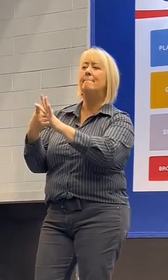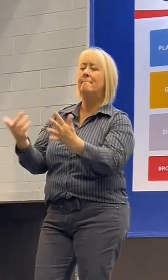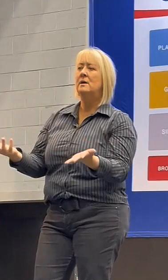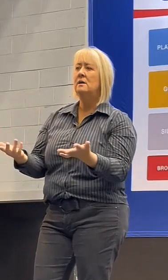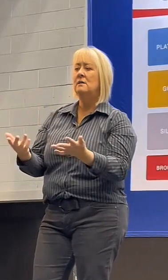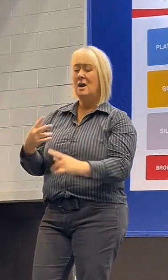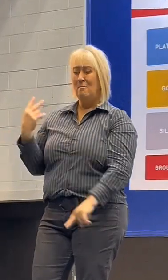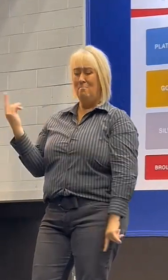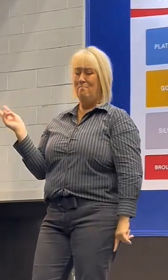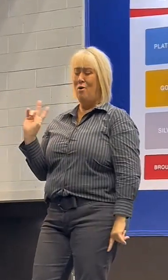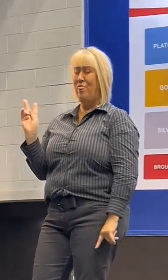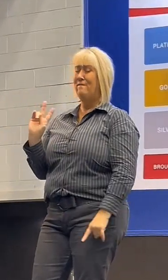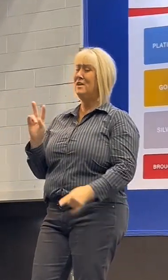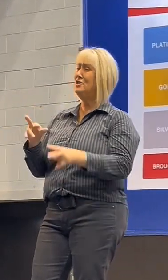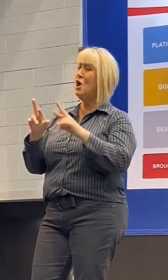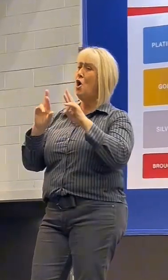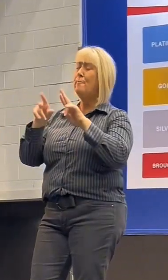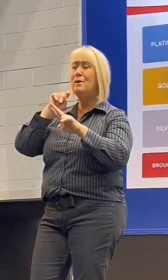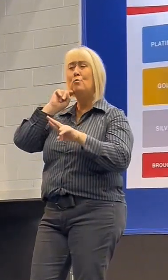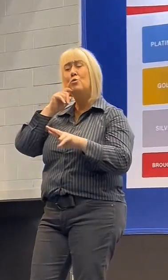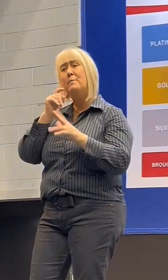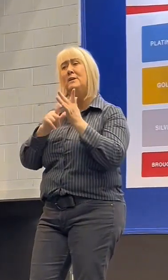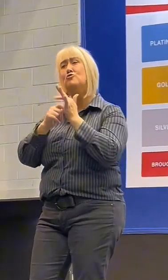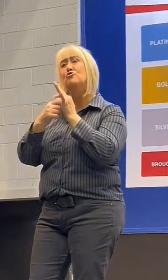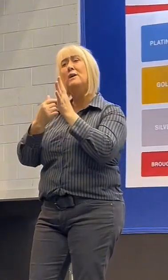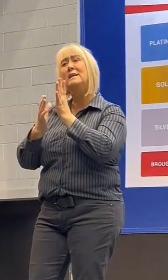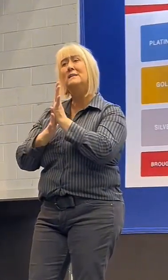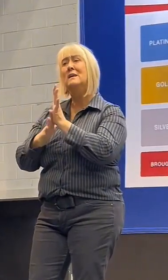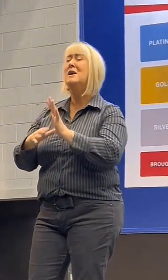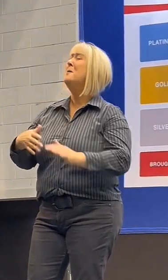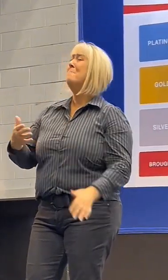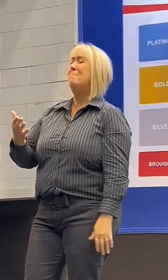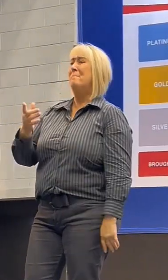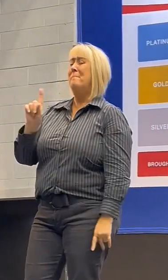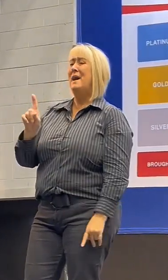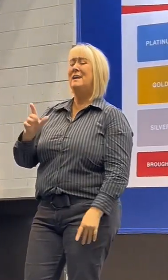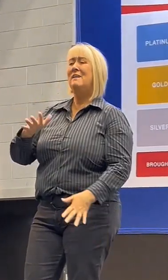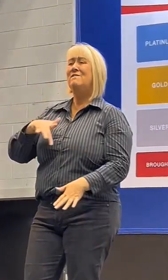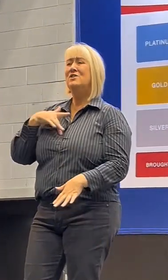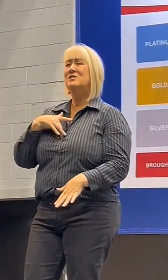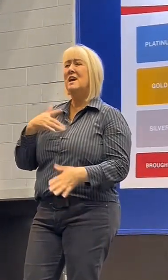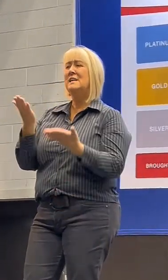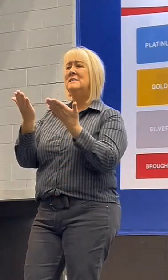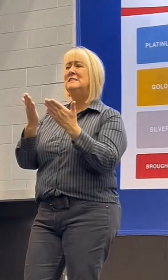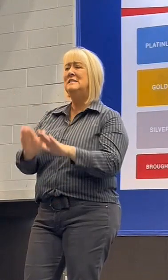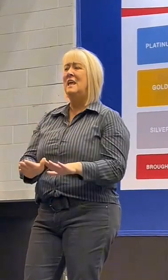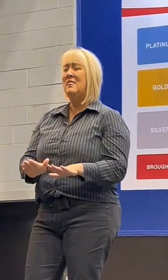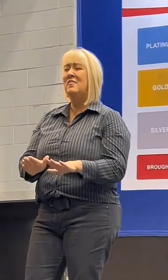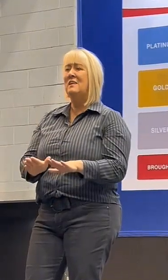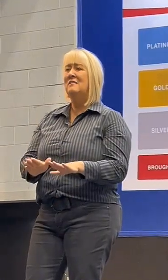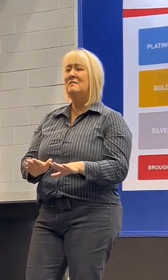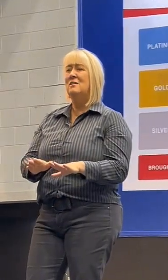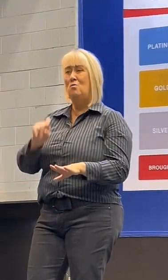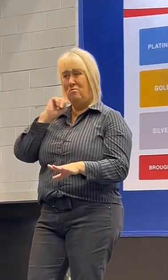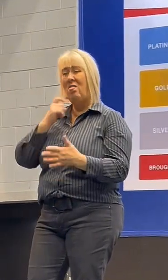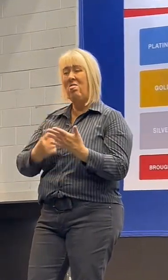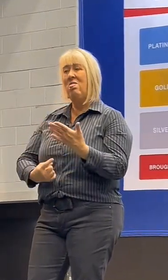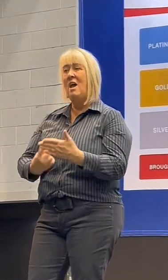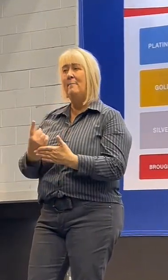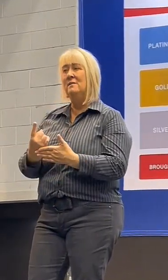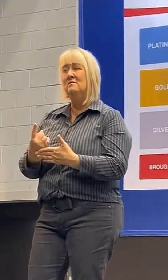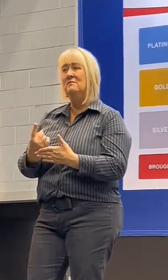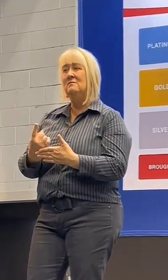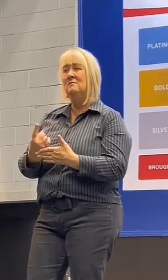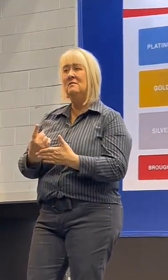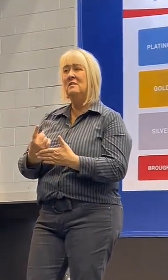but it felt more like a never-ending death sentence. A doctor even told us that Lyme is a relationship killer straight